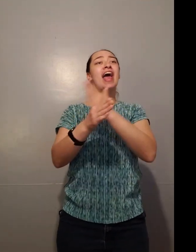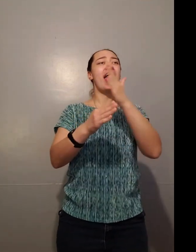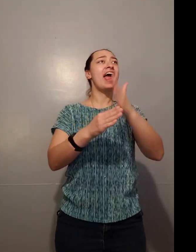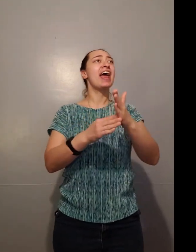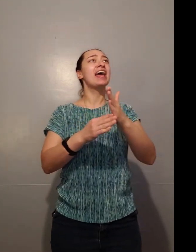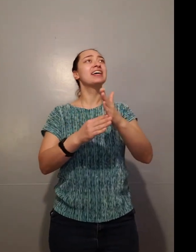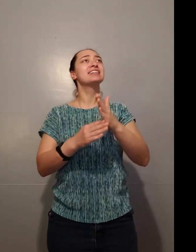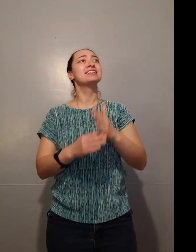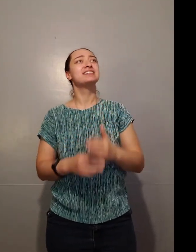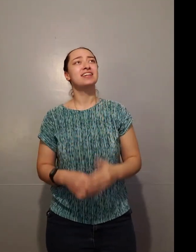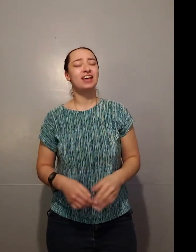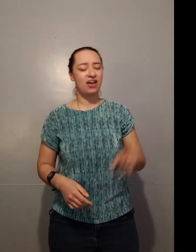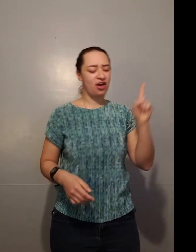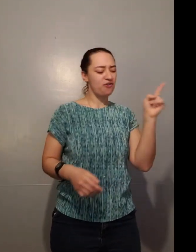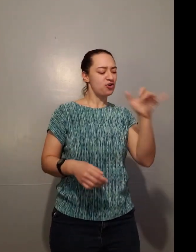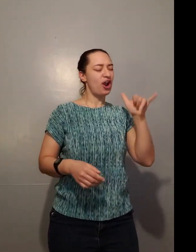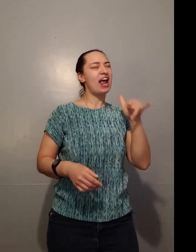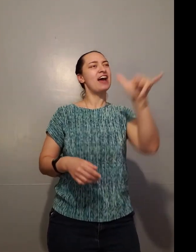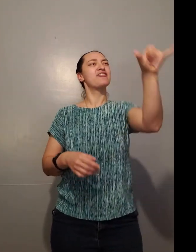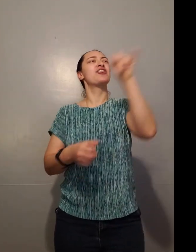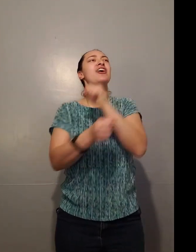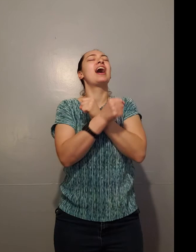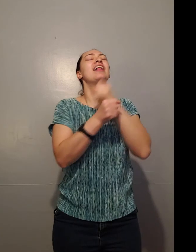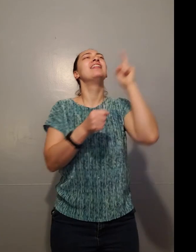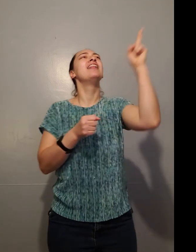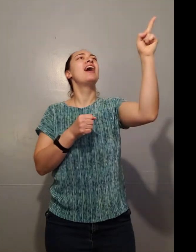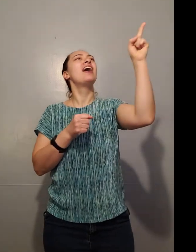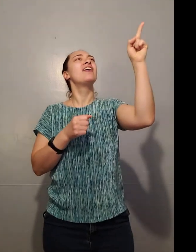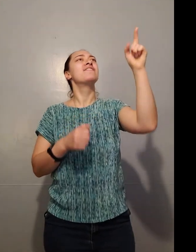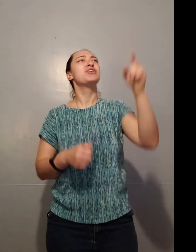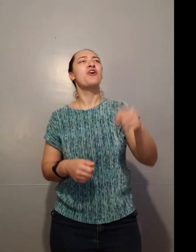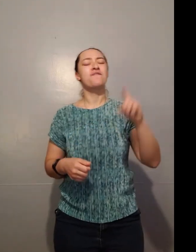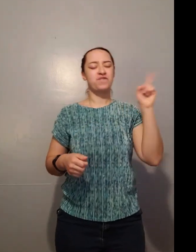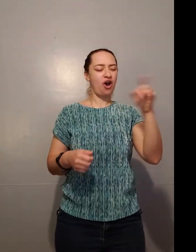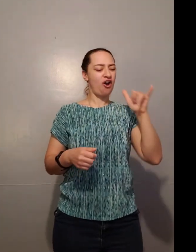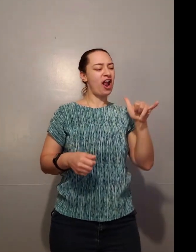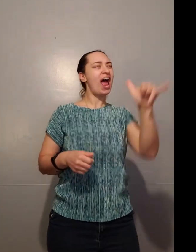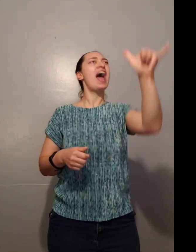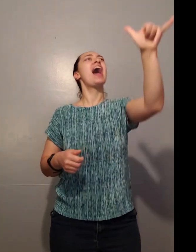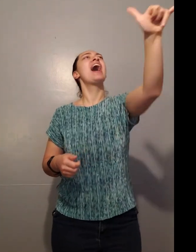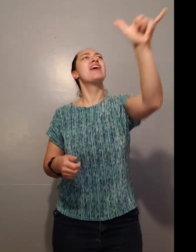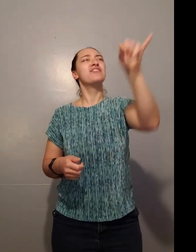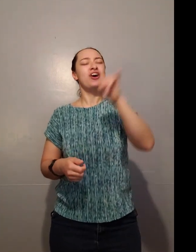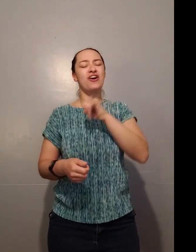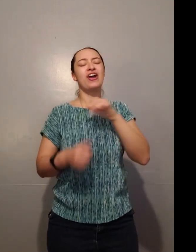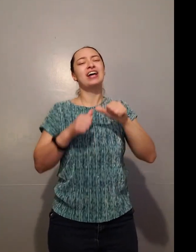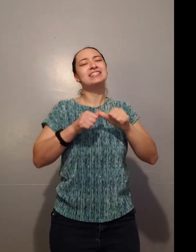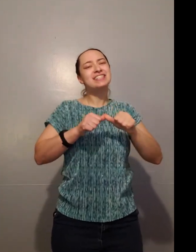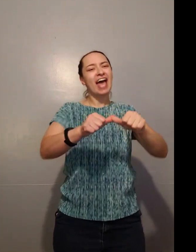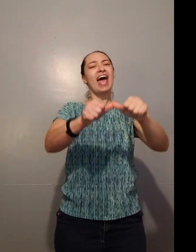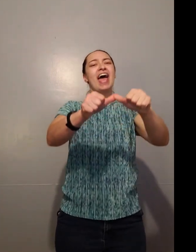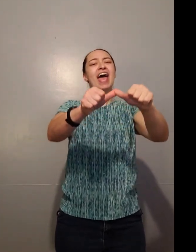hands Whoever our love is born in the world's hands